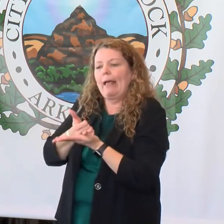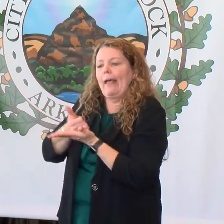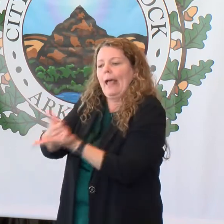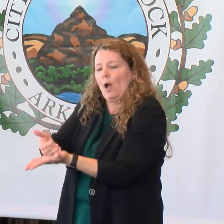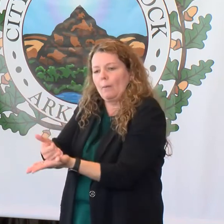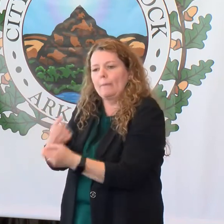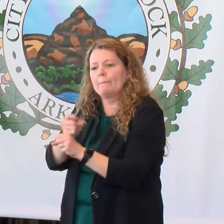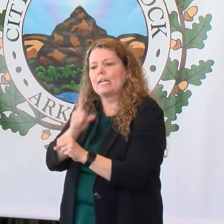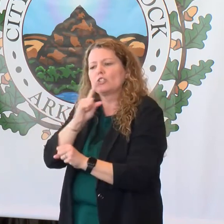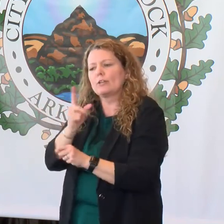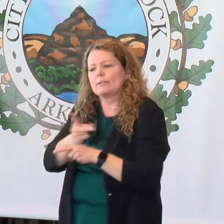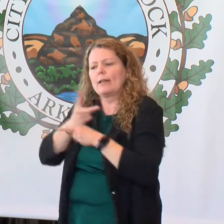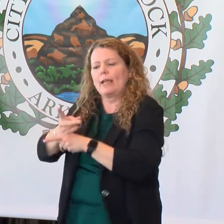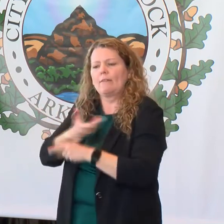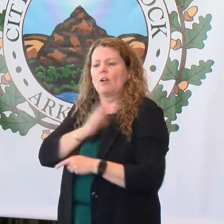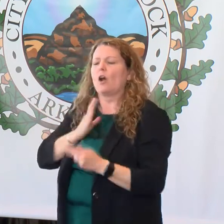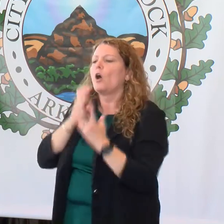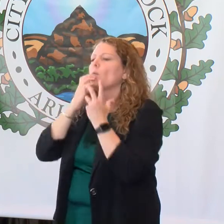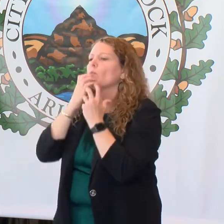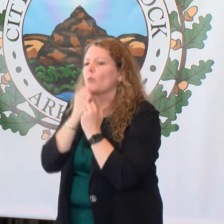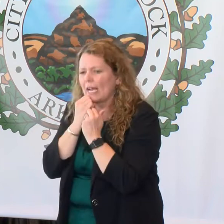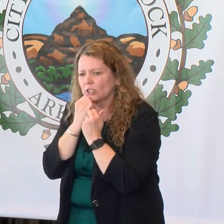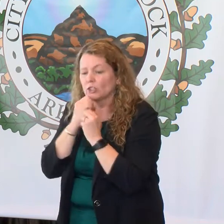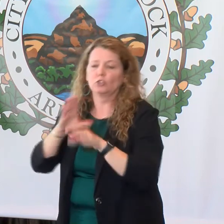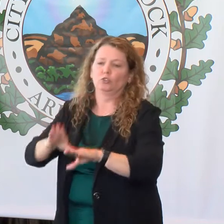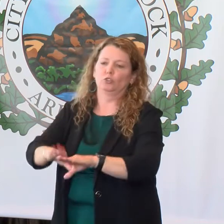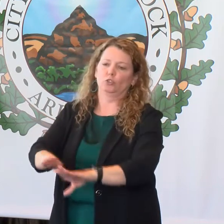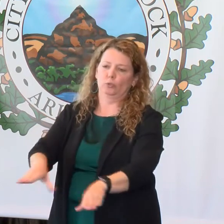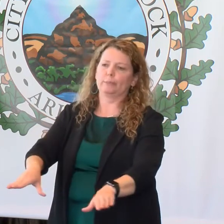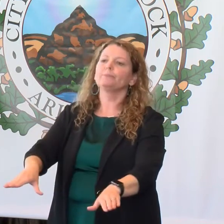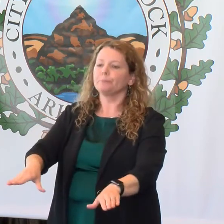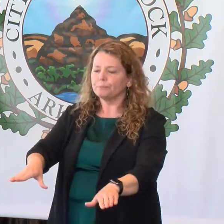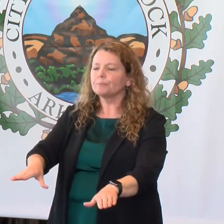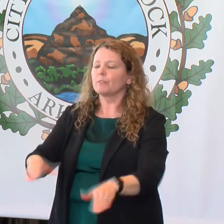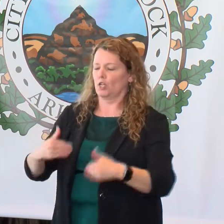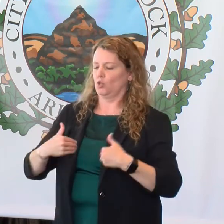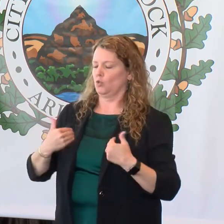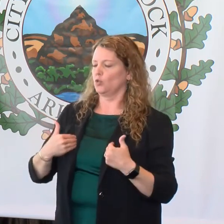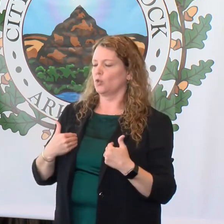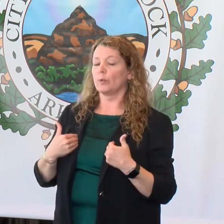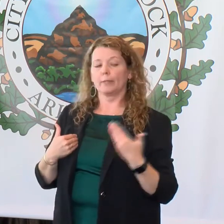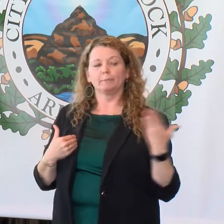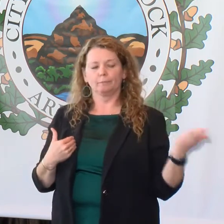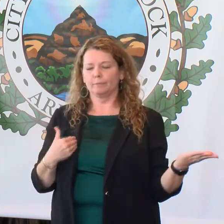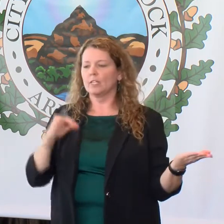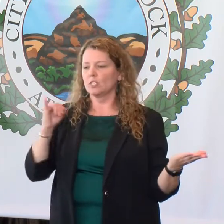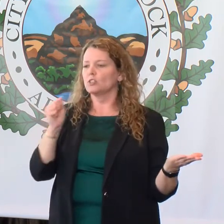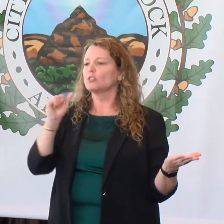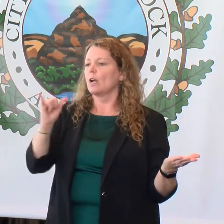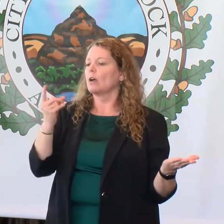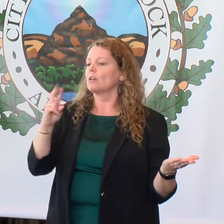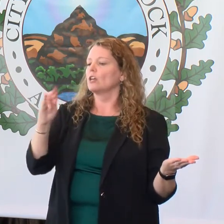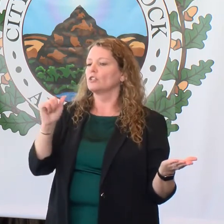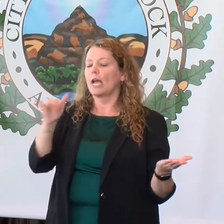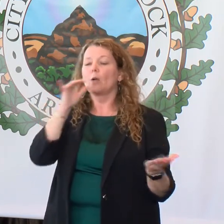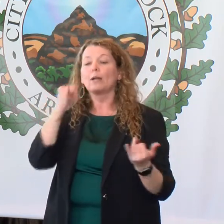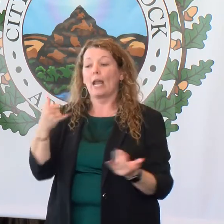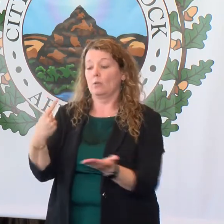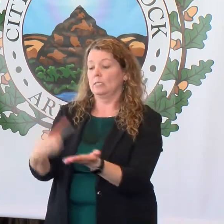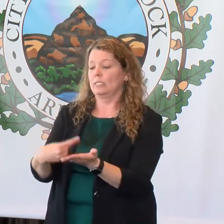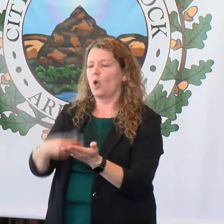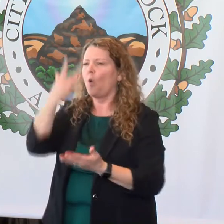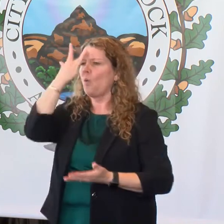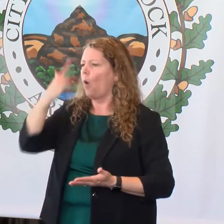take care of our most vulnerable and our most precious assets, our children and our youth. And Dr. Jay Barf is now going to be speaking to why we are